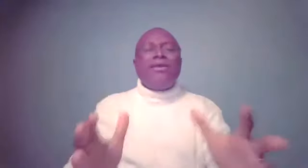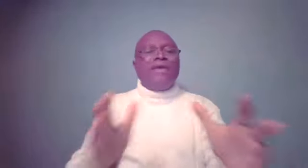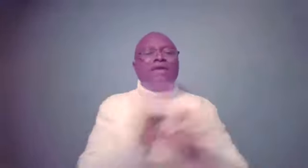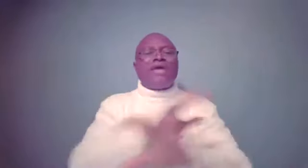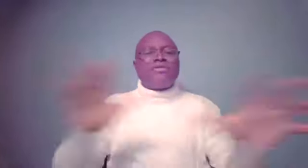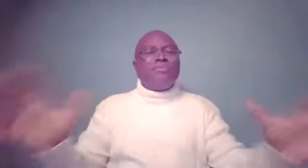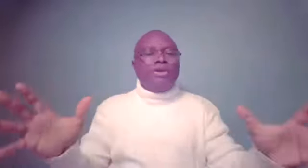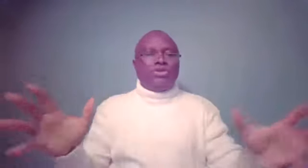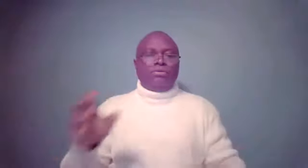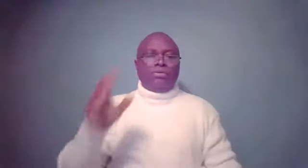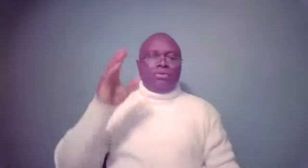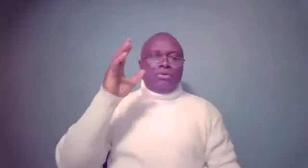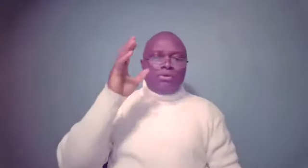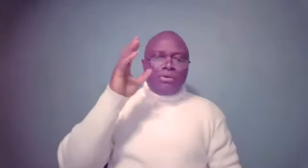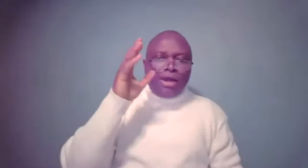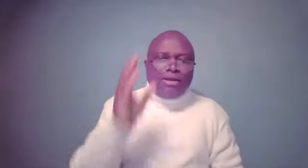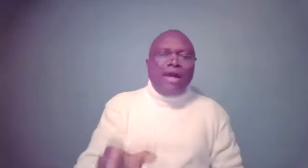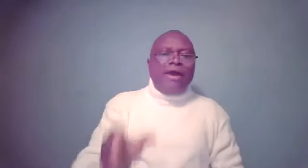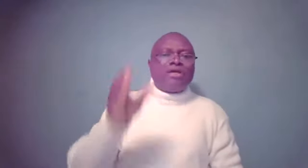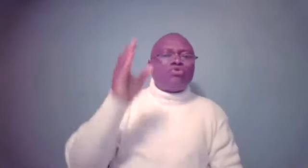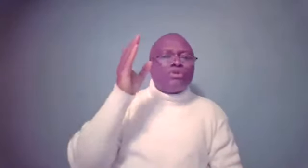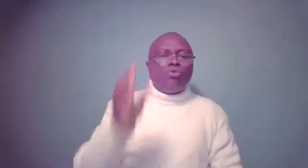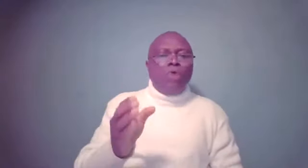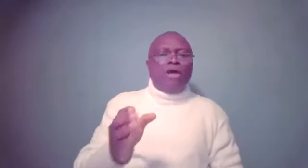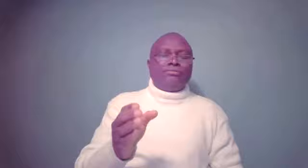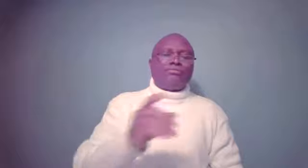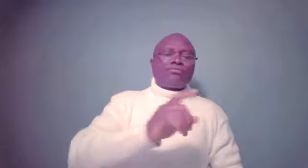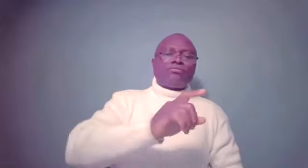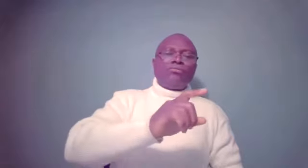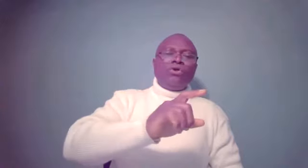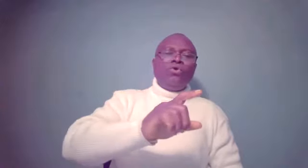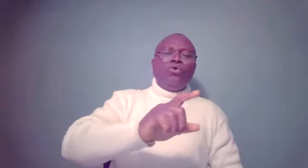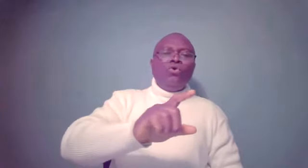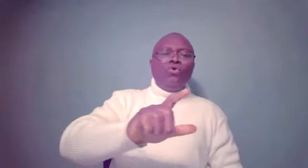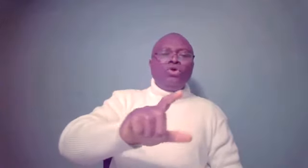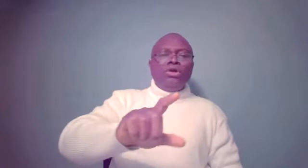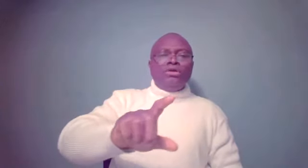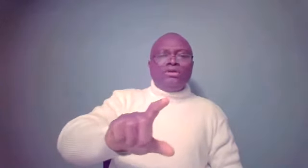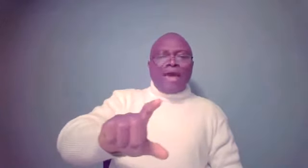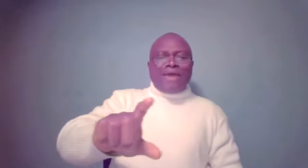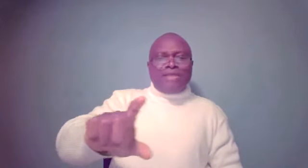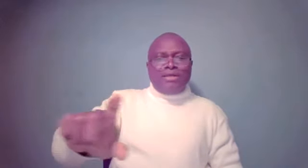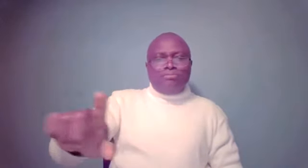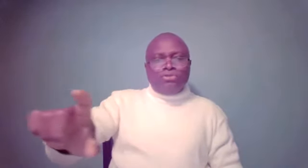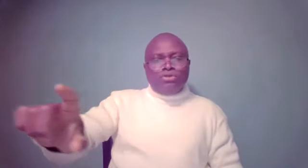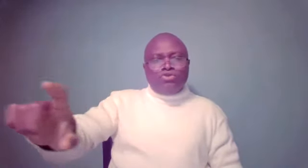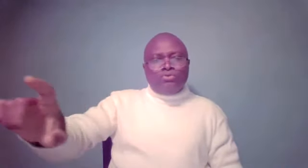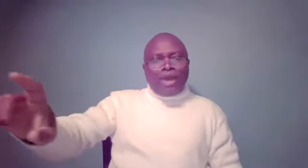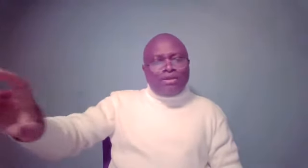then enters the picture. And Ananias was the one who guided him through the early